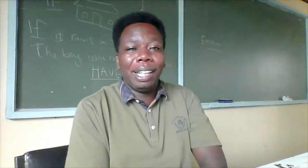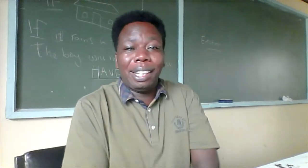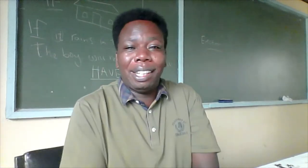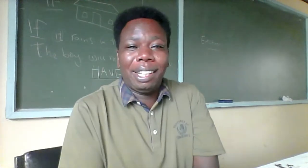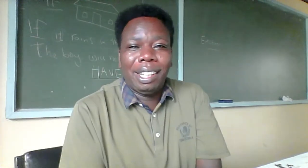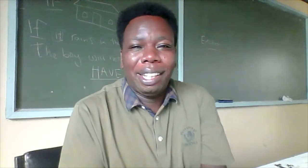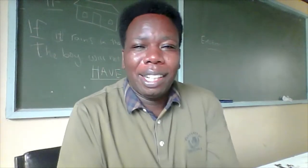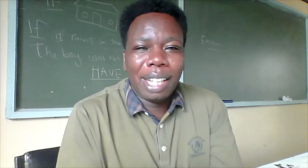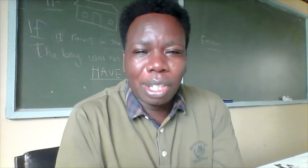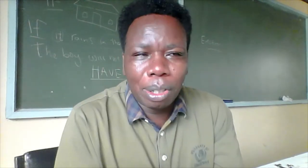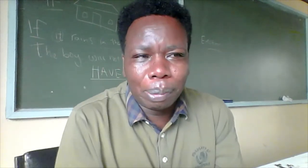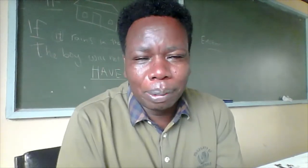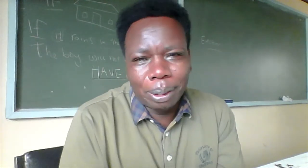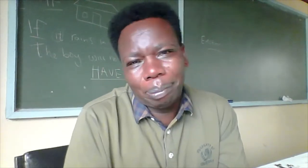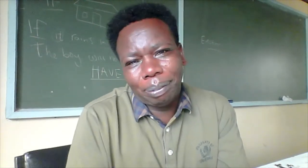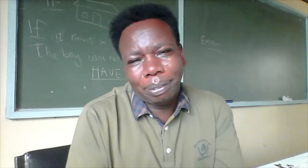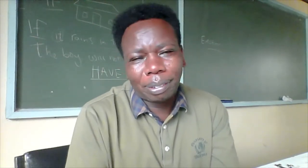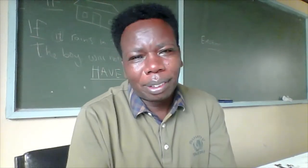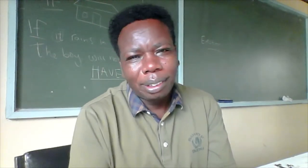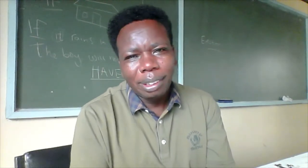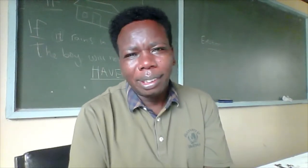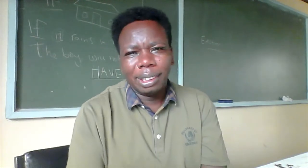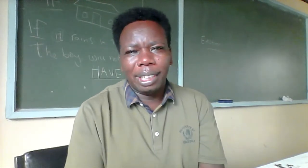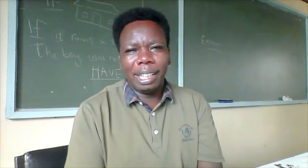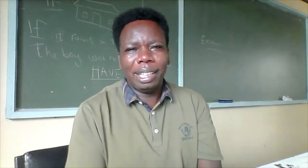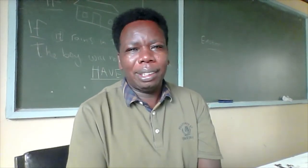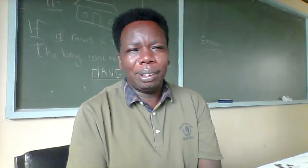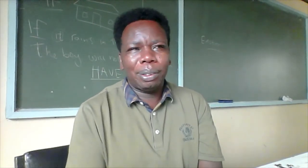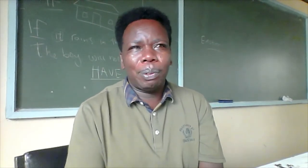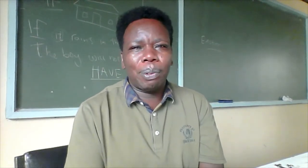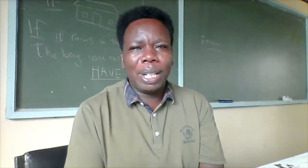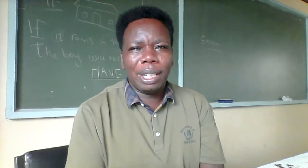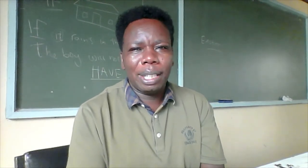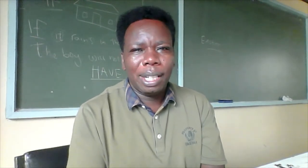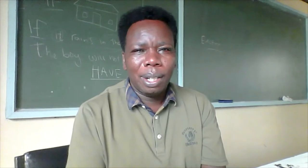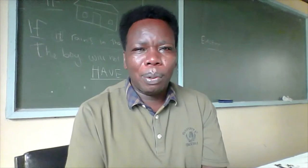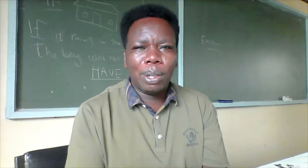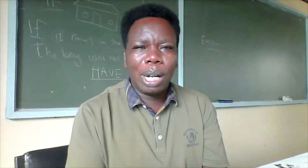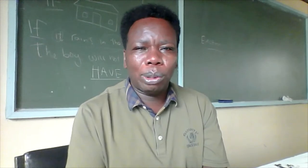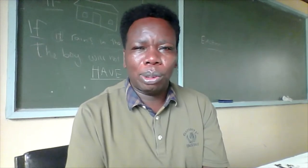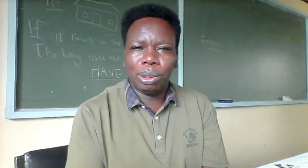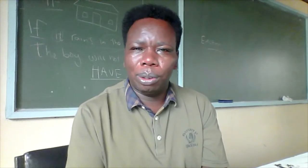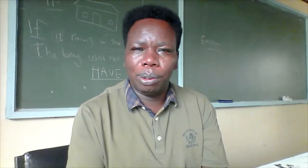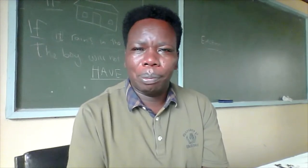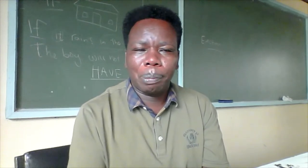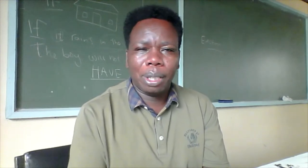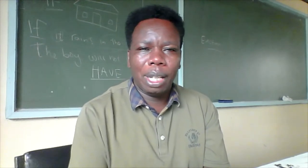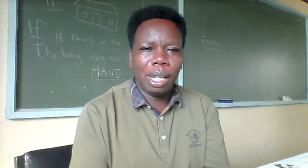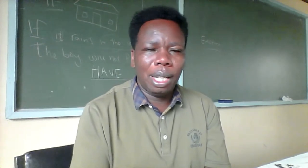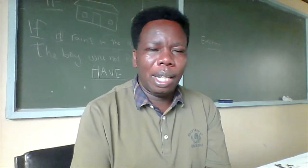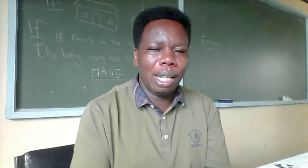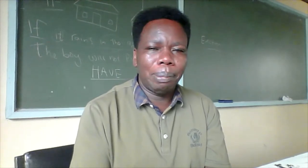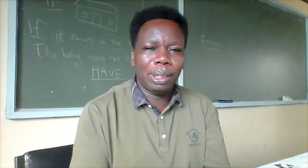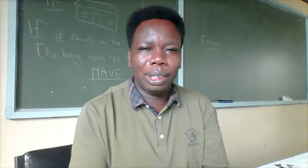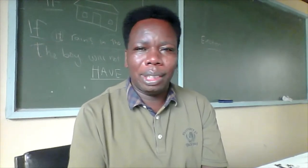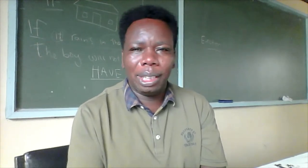there's no problem and when we know how to do a b c d